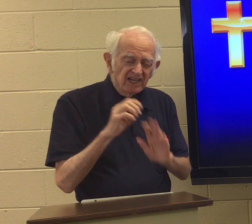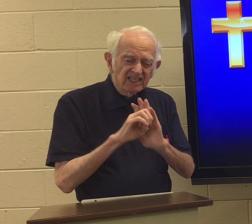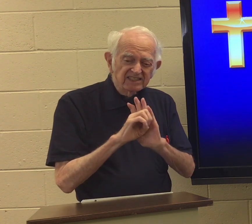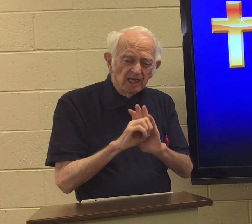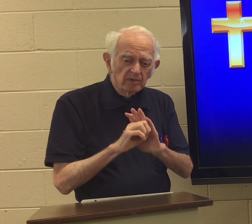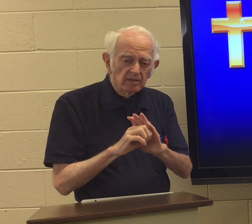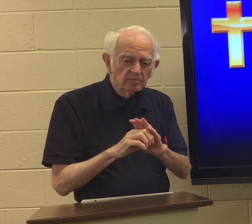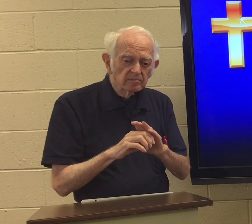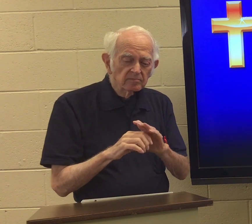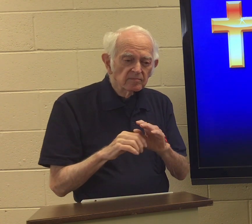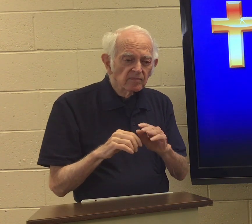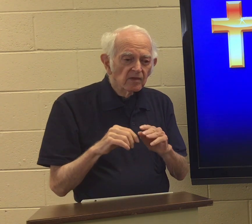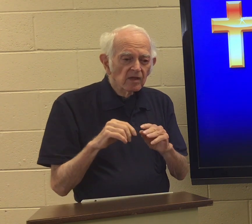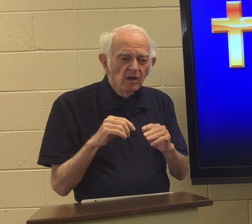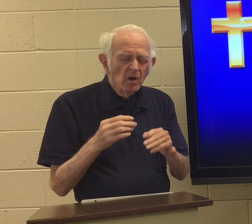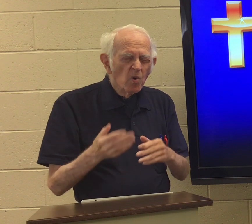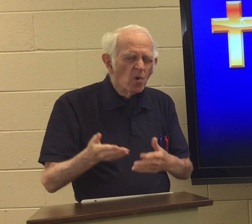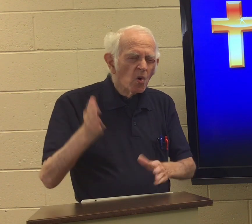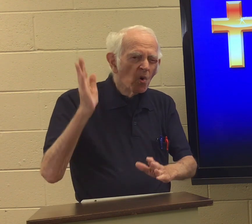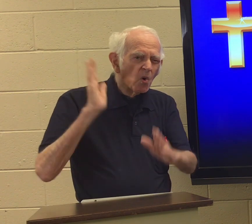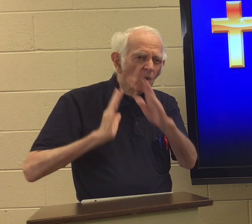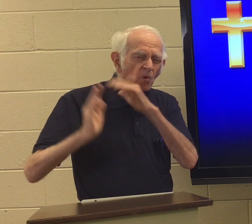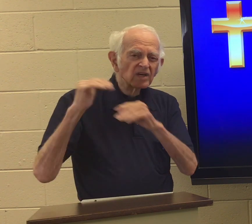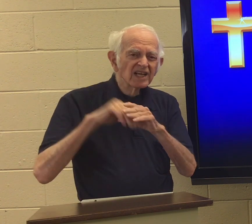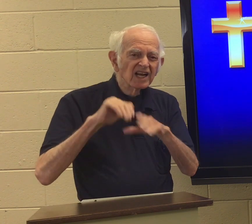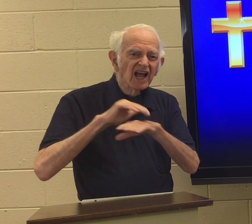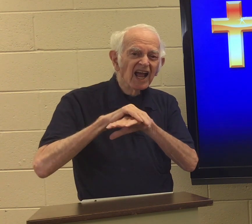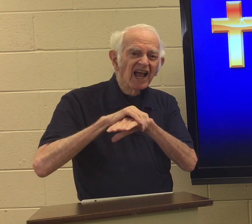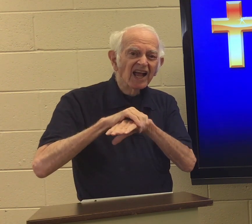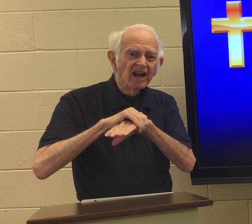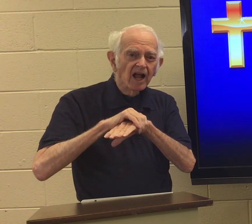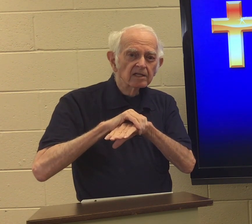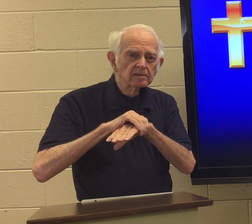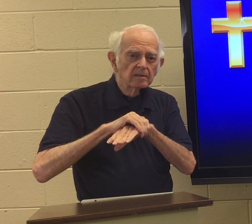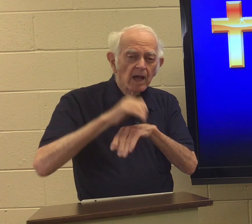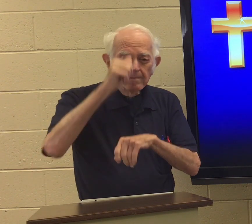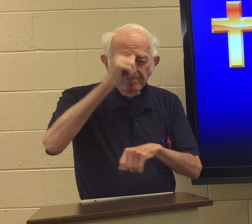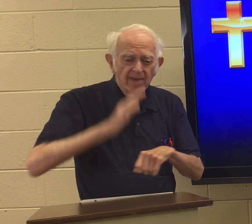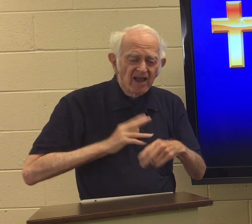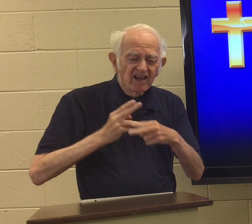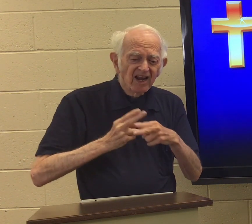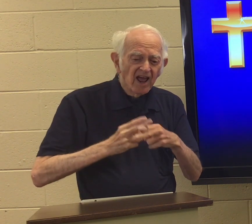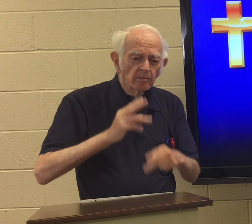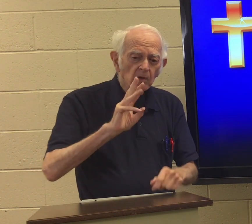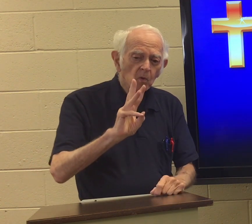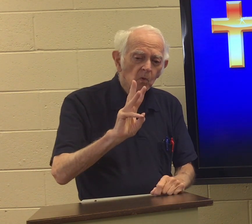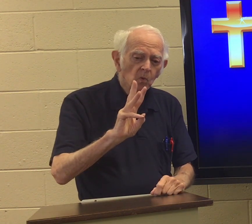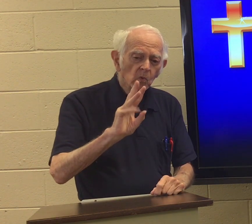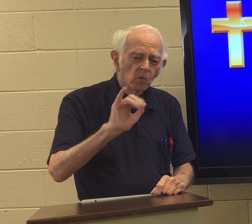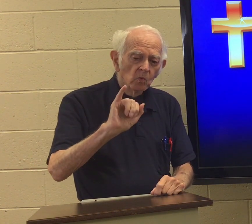One example. A long time ago in England, a man named